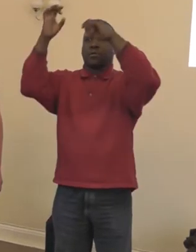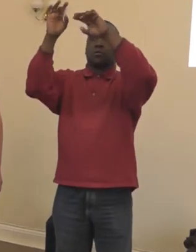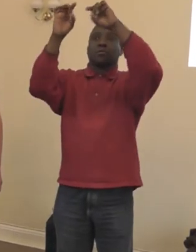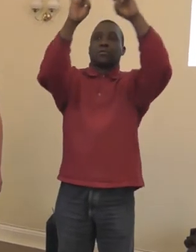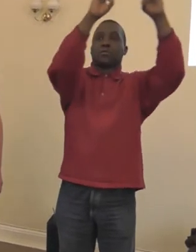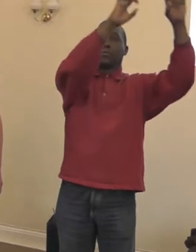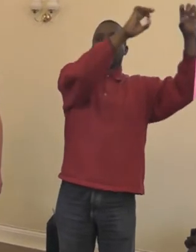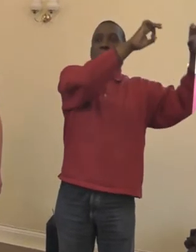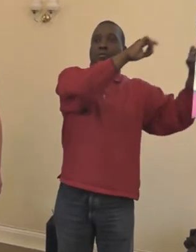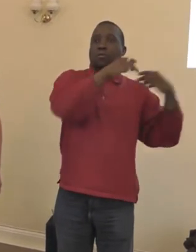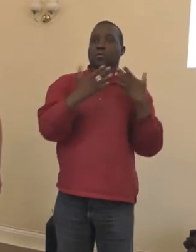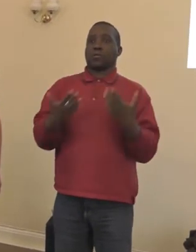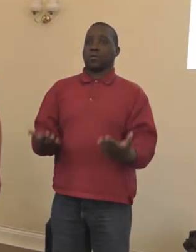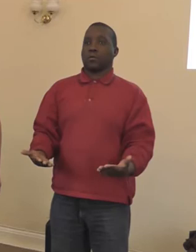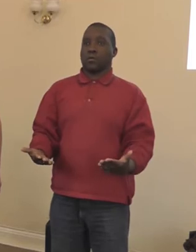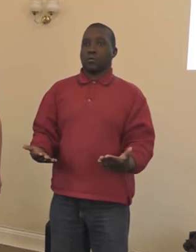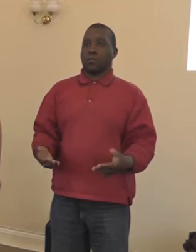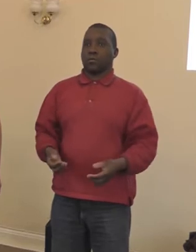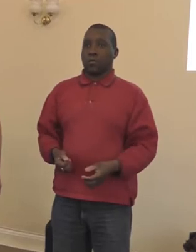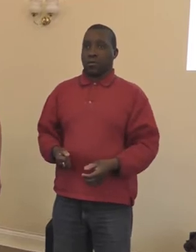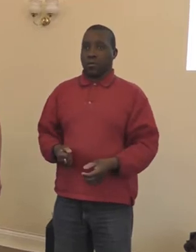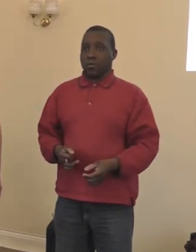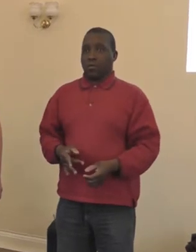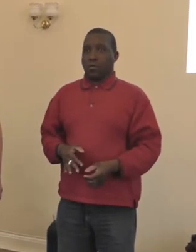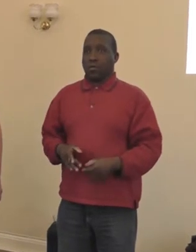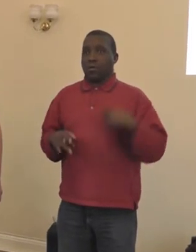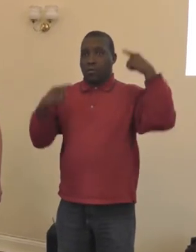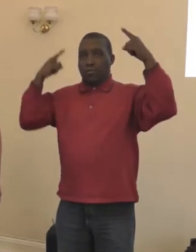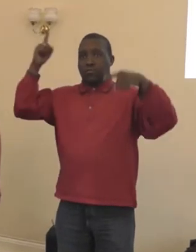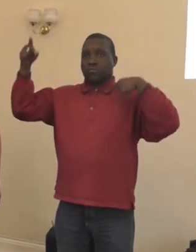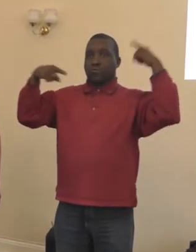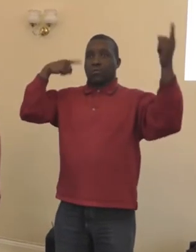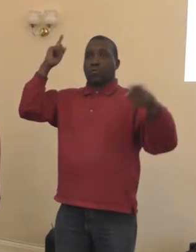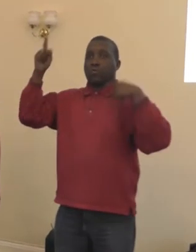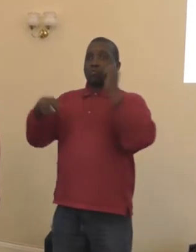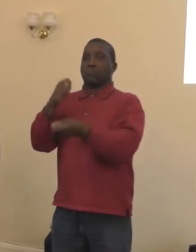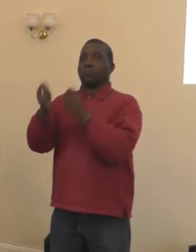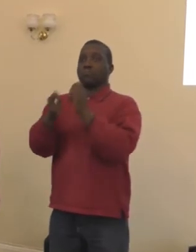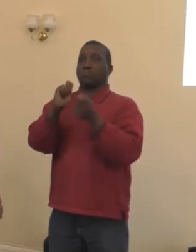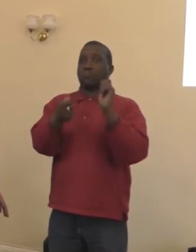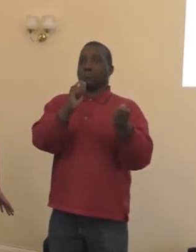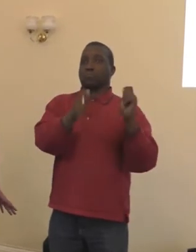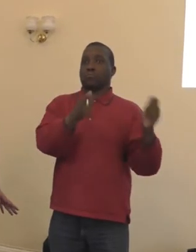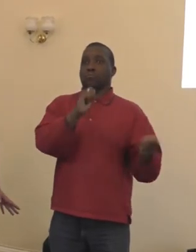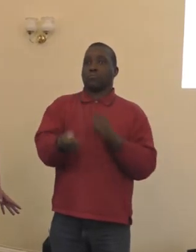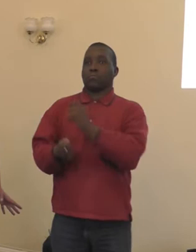today. To the sound of drums, this rhythm